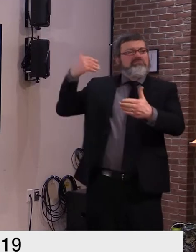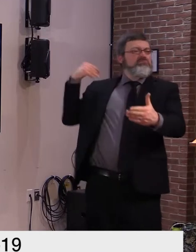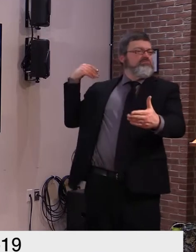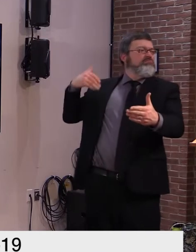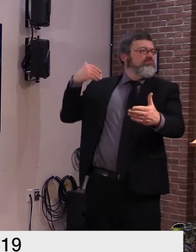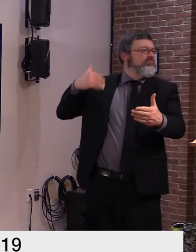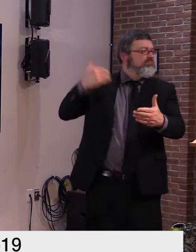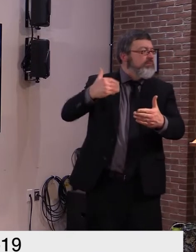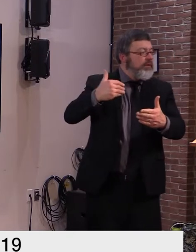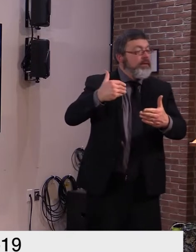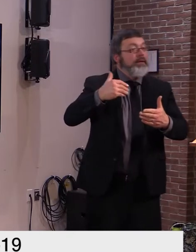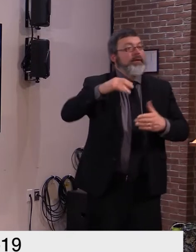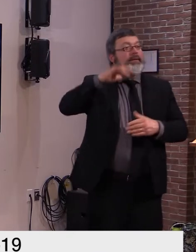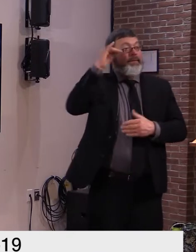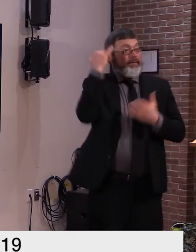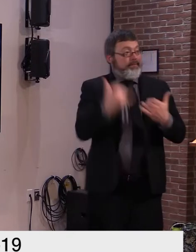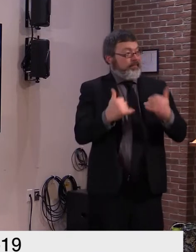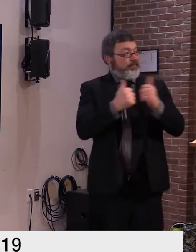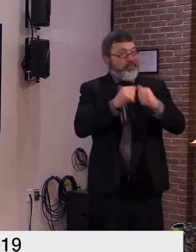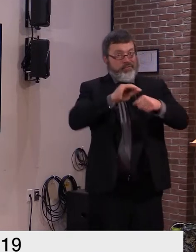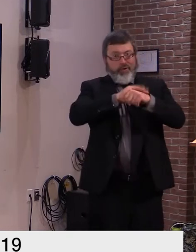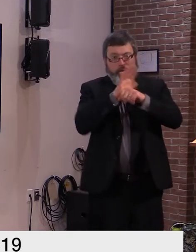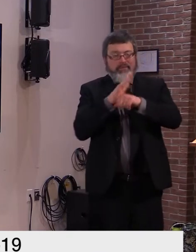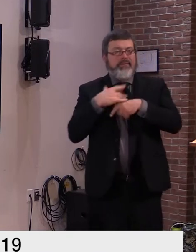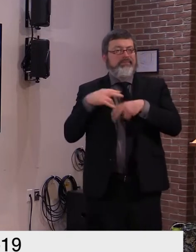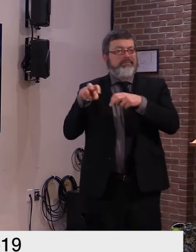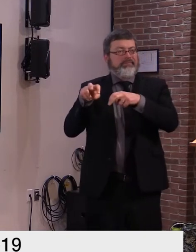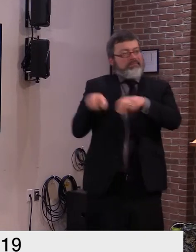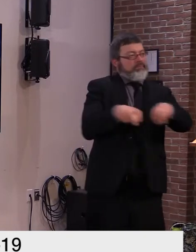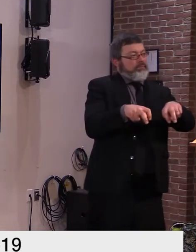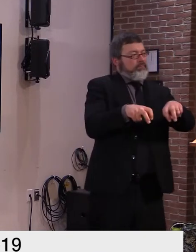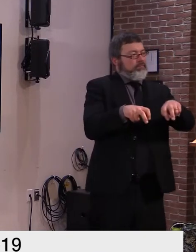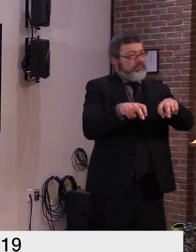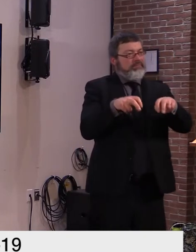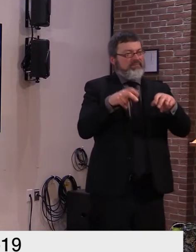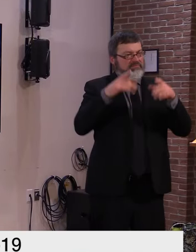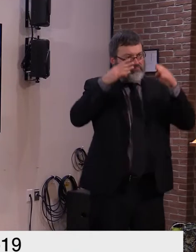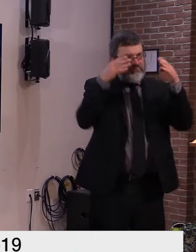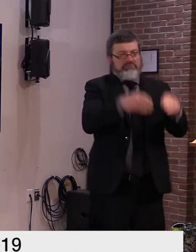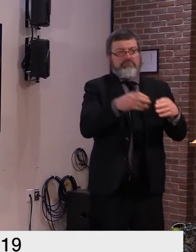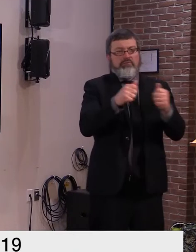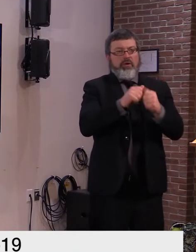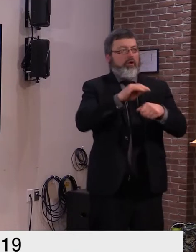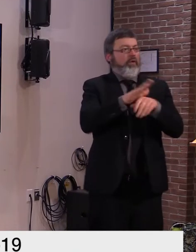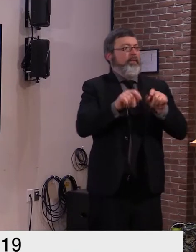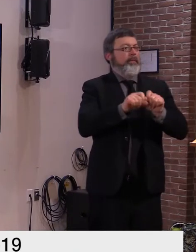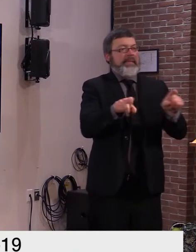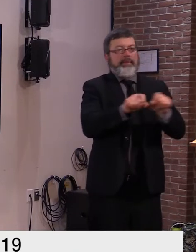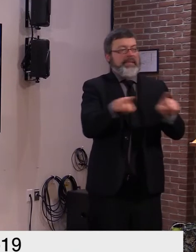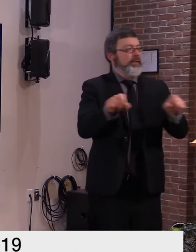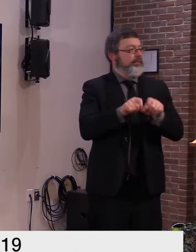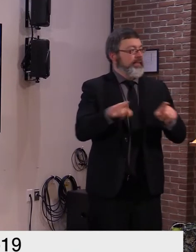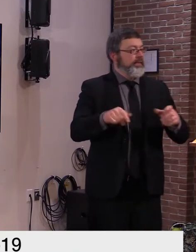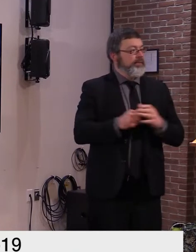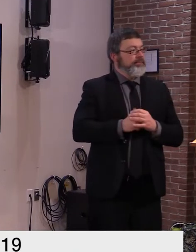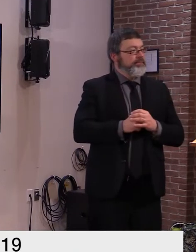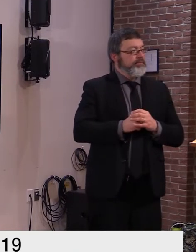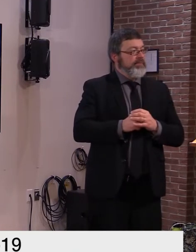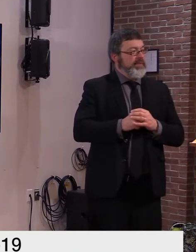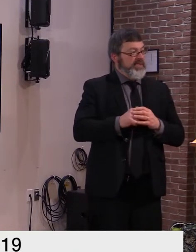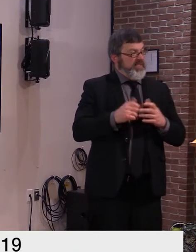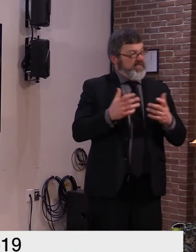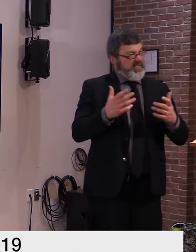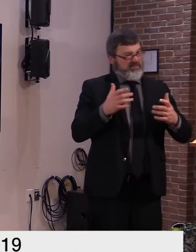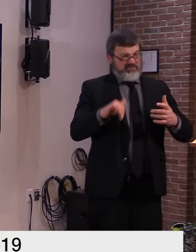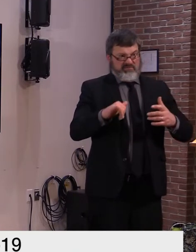keep vermonters informed about the uh about the pandemic and is an important resource for people to get the most up